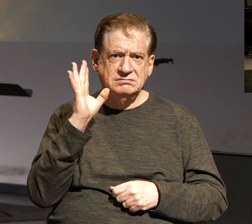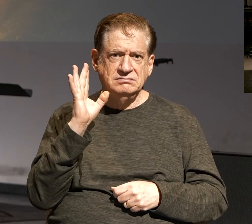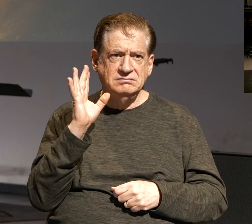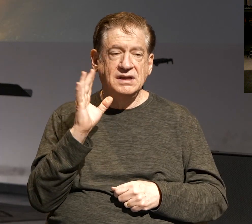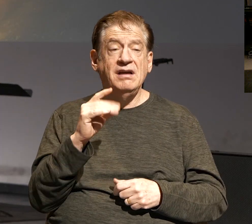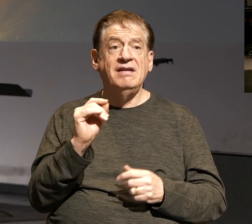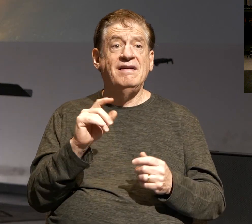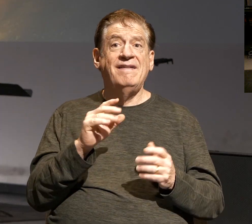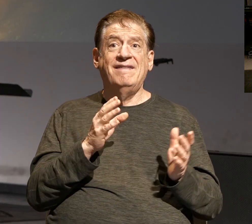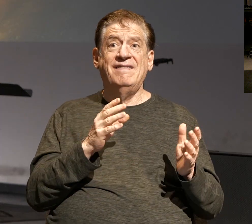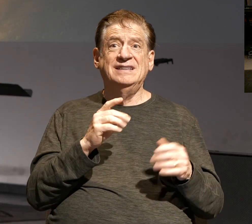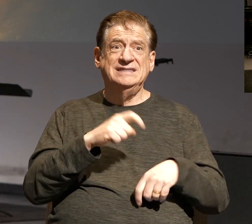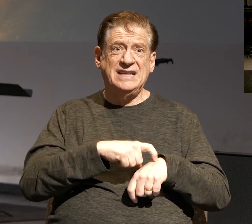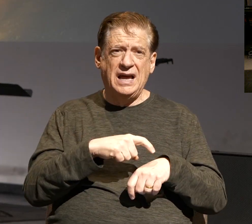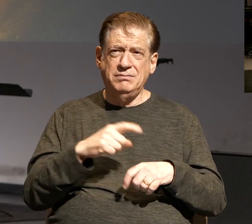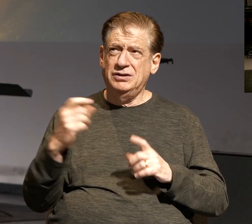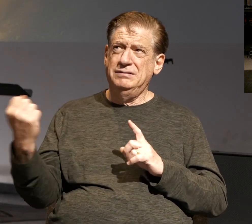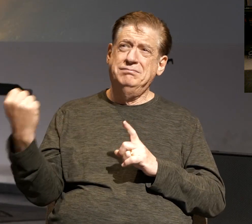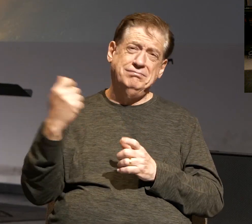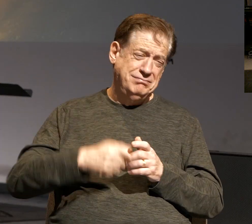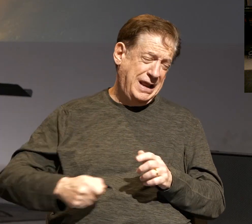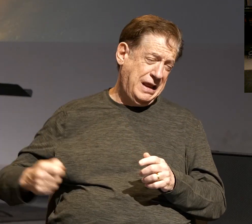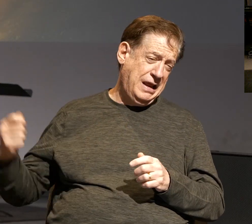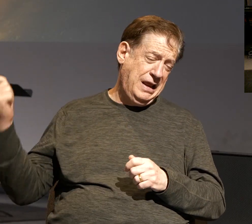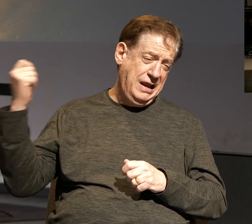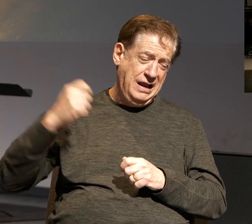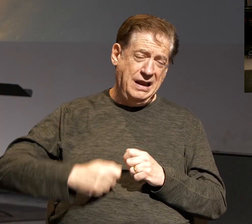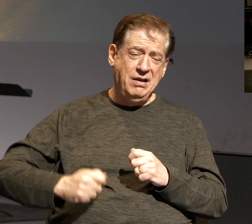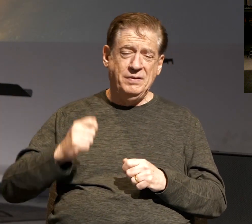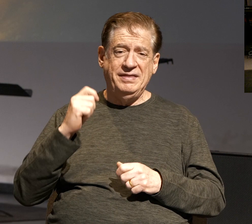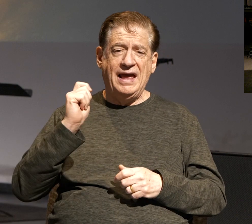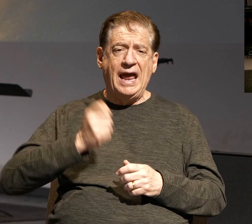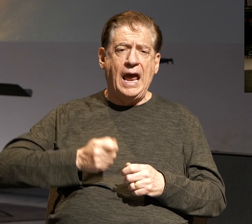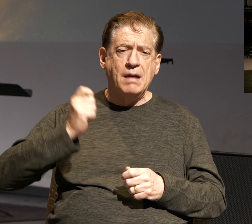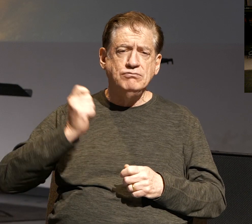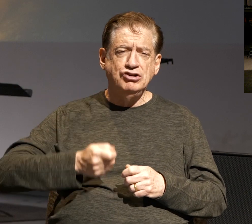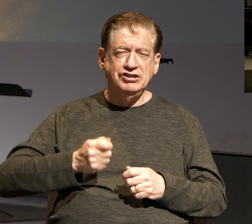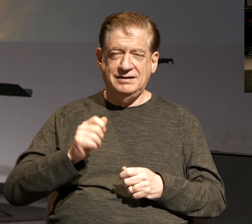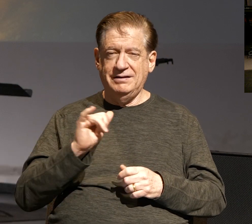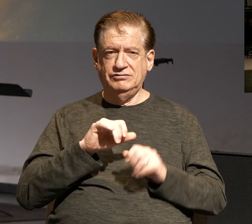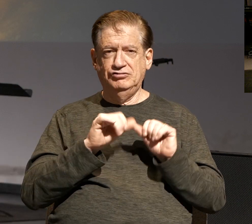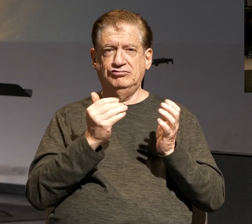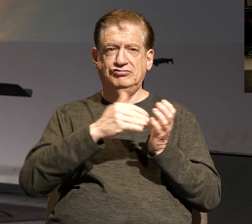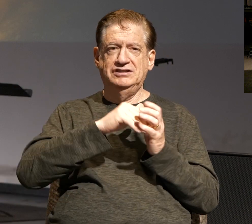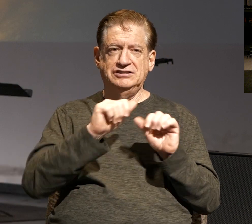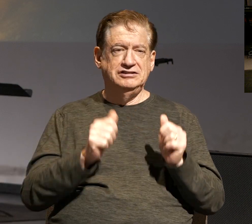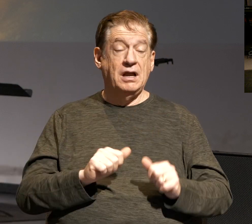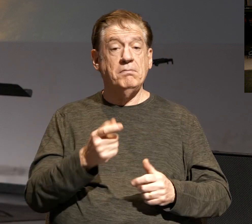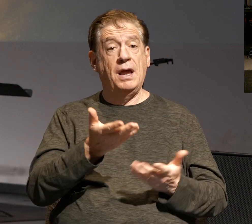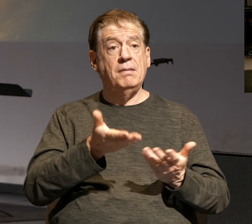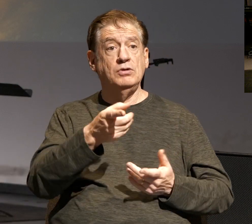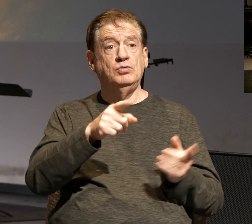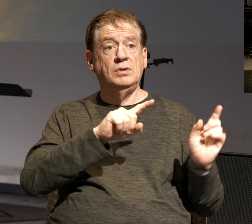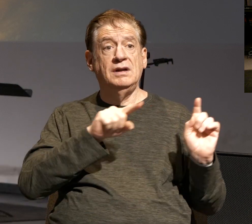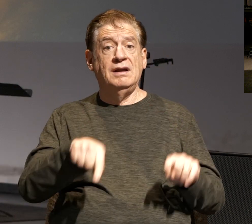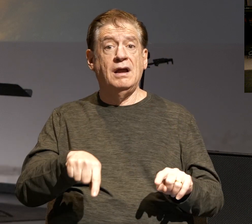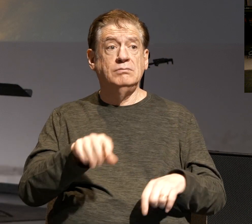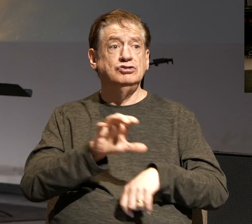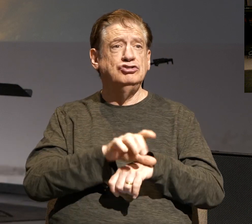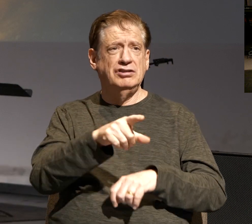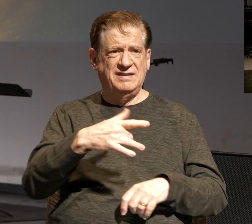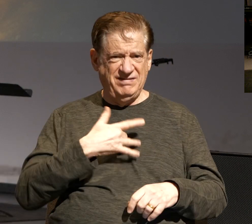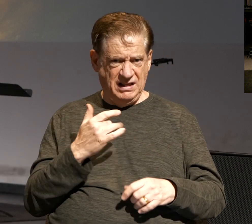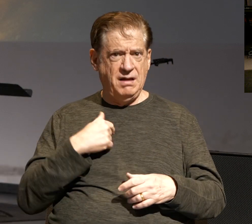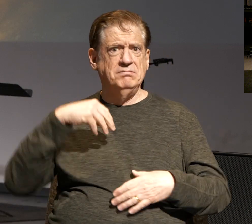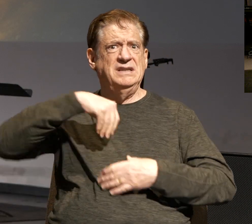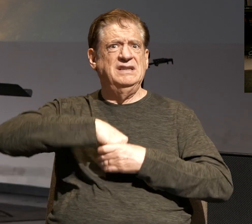the phase right now where they're getting pounded with hammers because they're being reshaped. Maybe you came to church today and you feel like you're